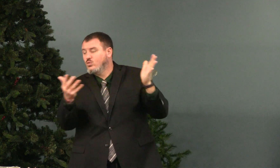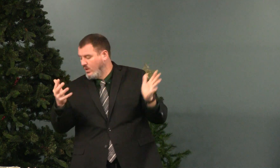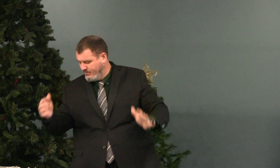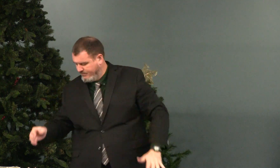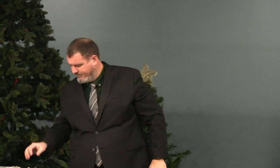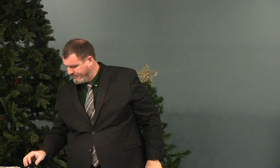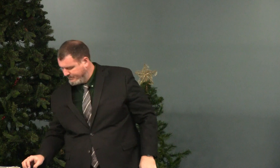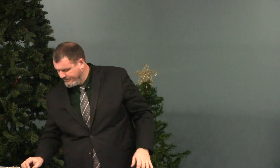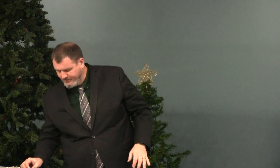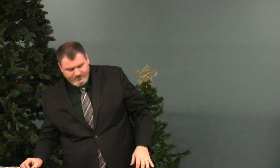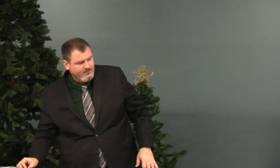Verse nine.